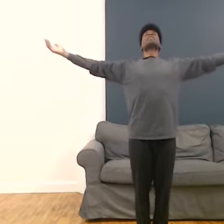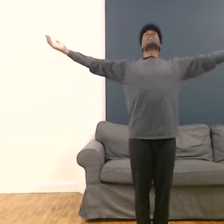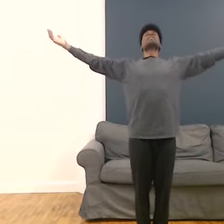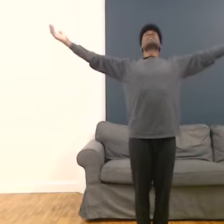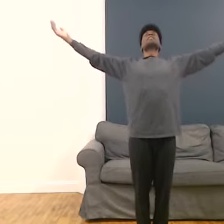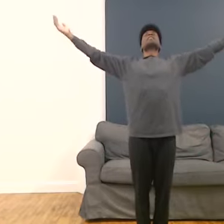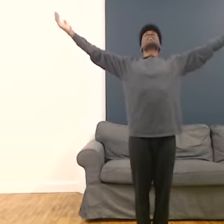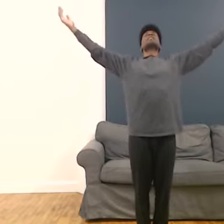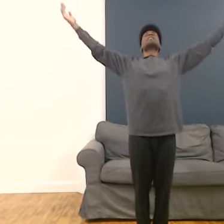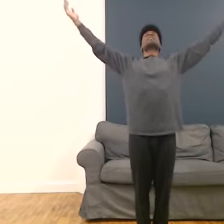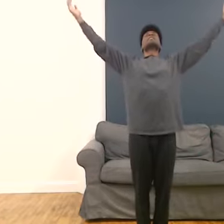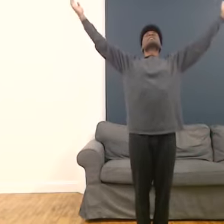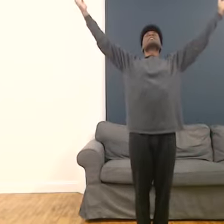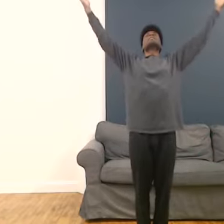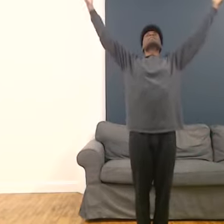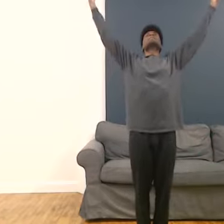Gathering, inhale, hands up.